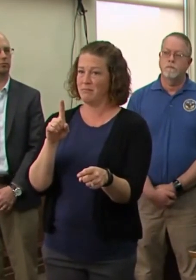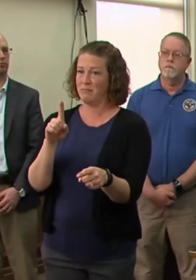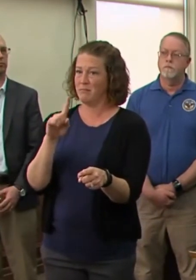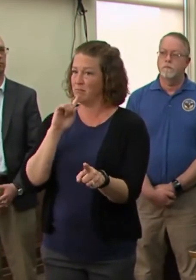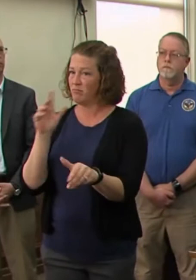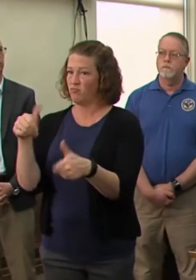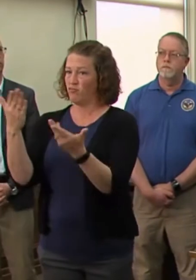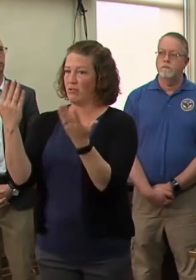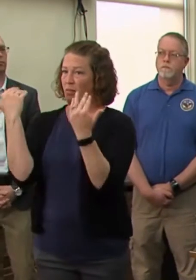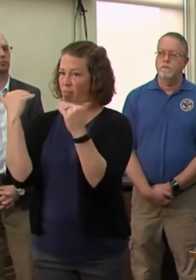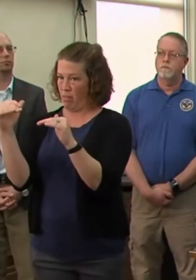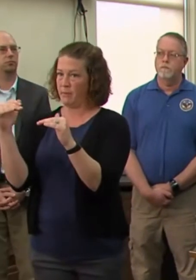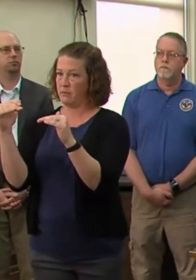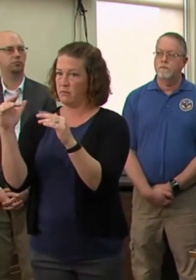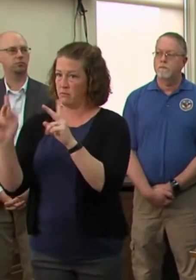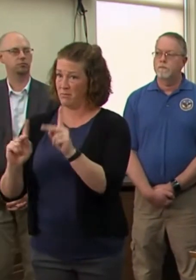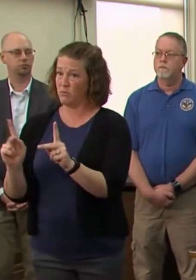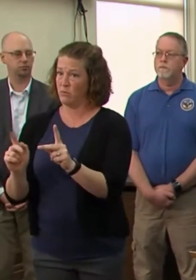order that I gave here in Illinois.